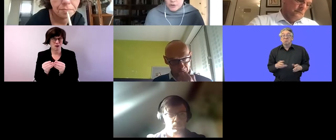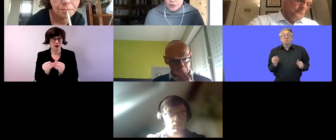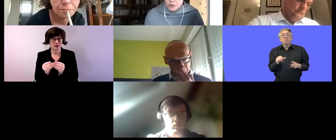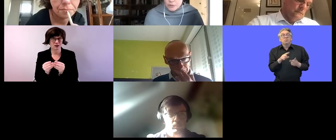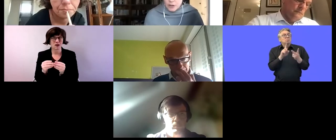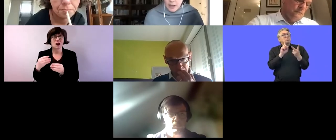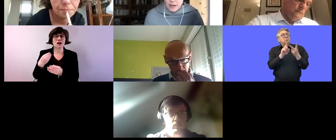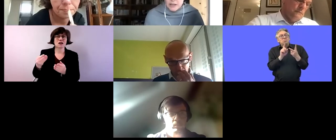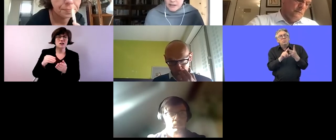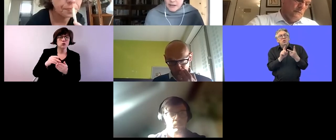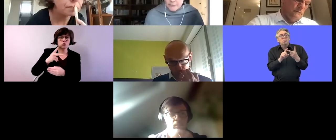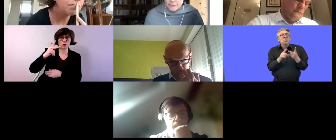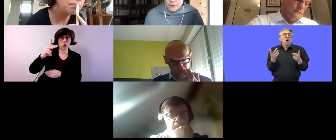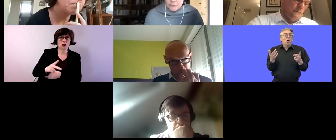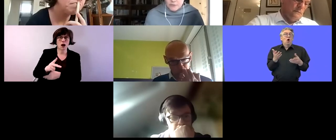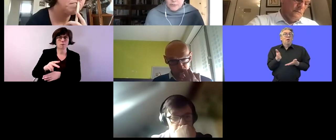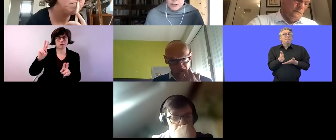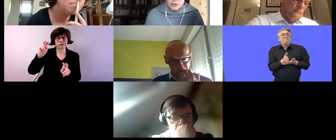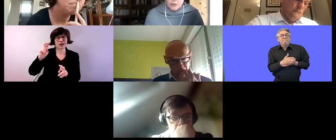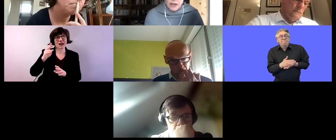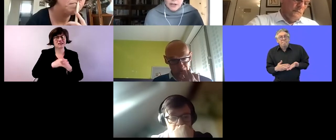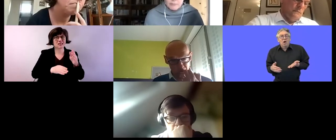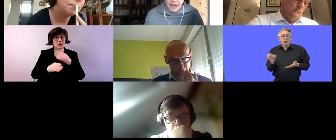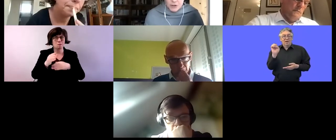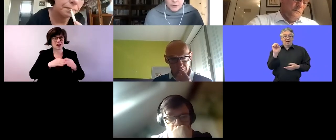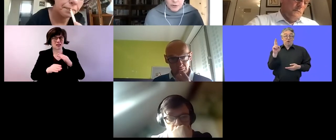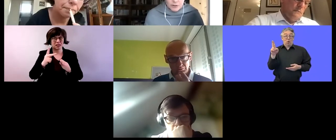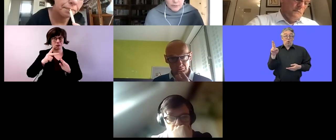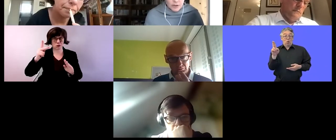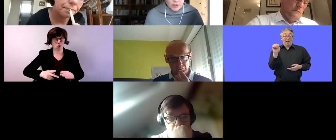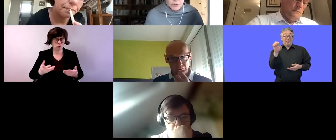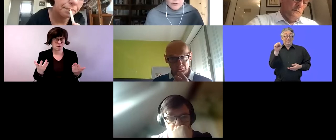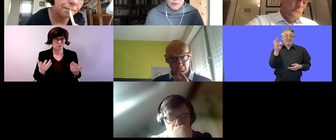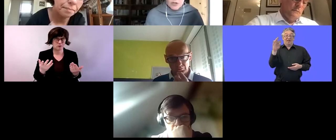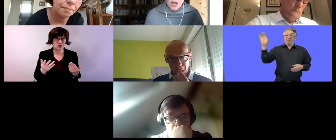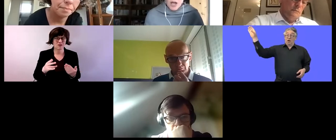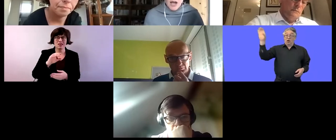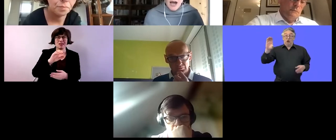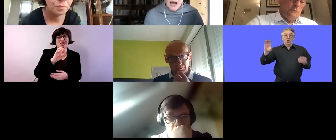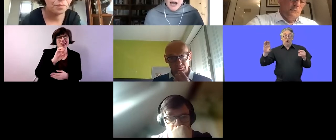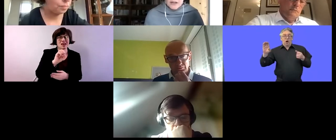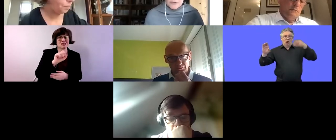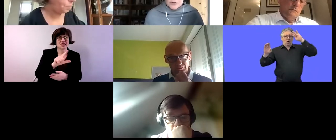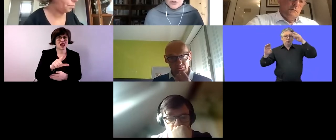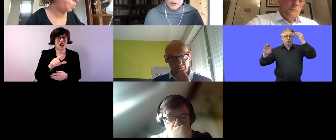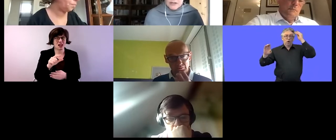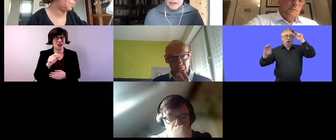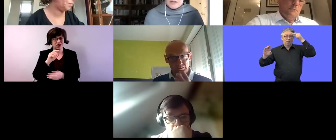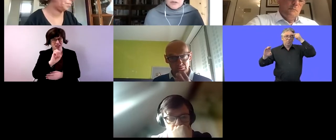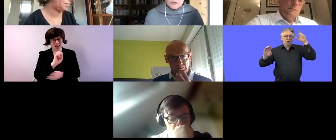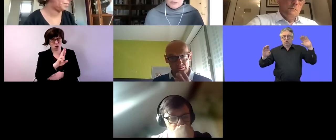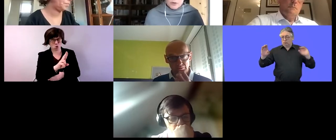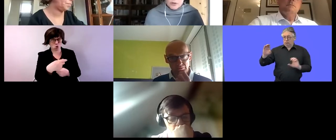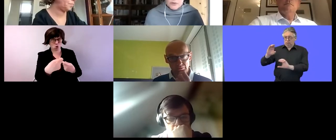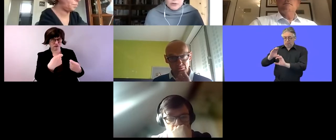funded through uh esf funding from the eu and matched funding from the irish government and it funds 27